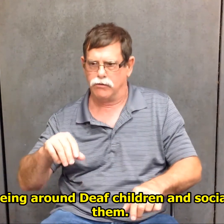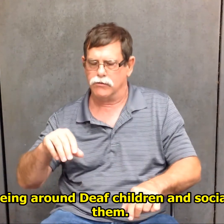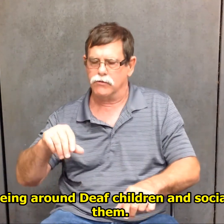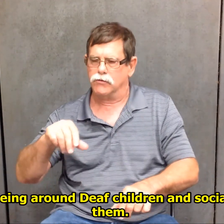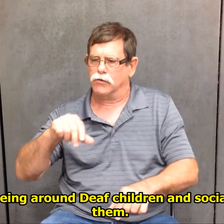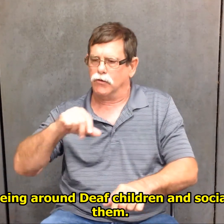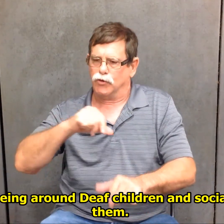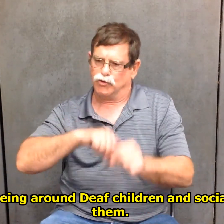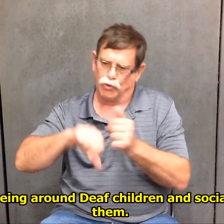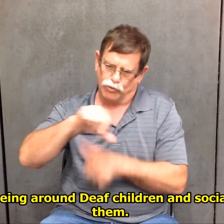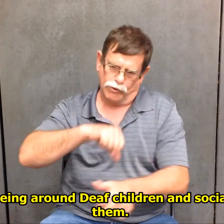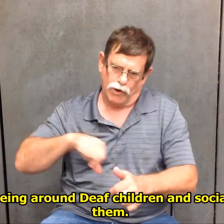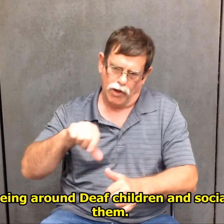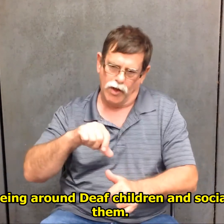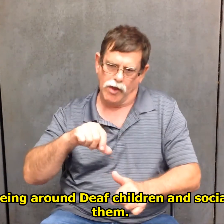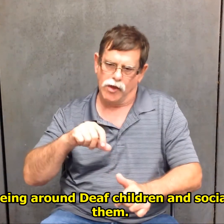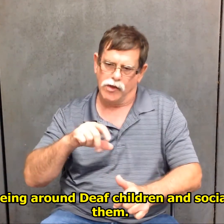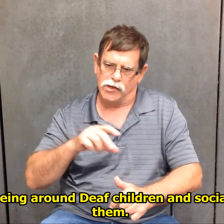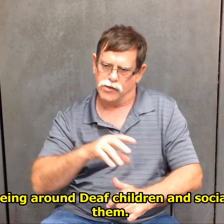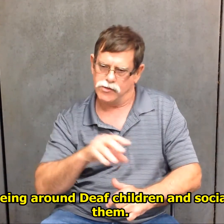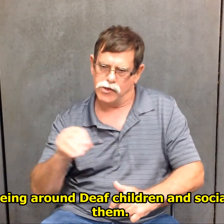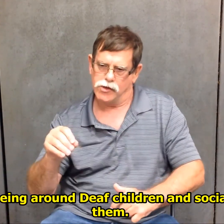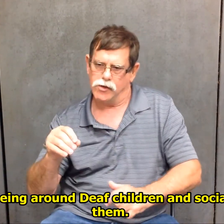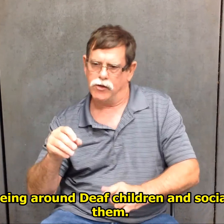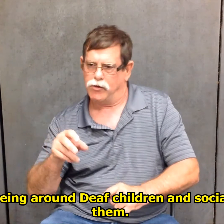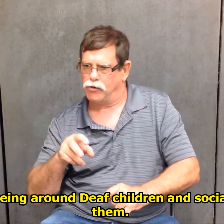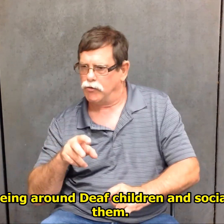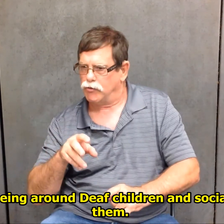I enjoyed being around deaf children and socializing with them.